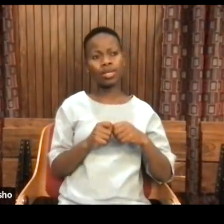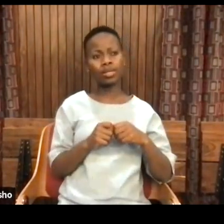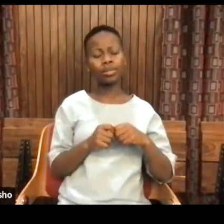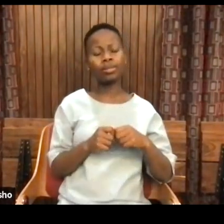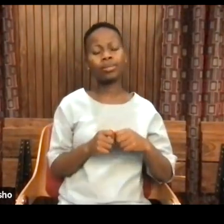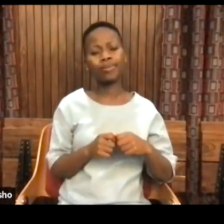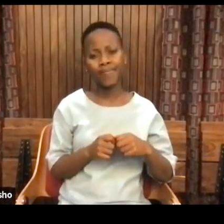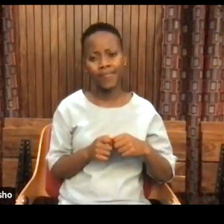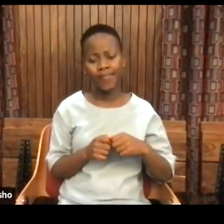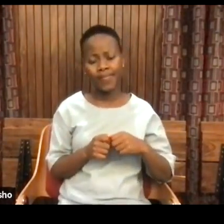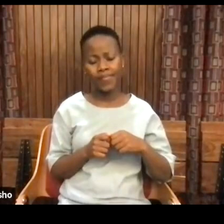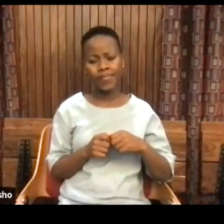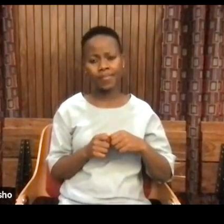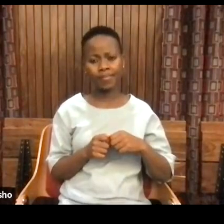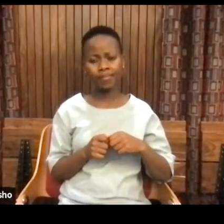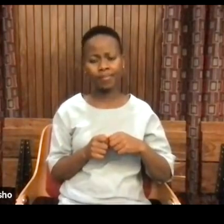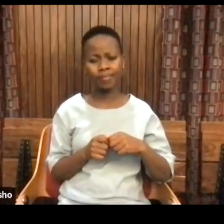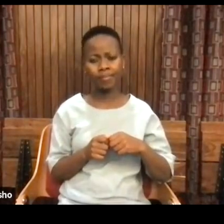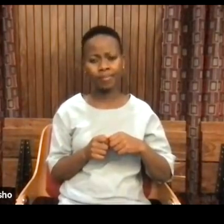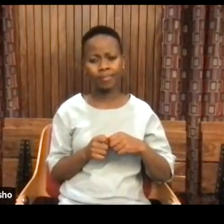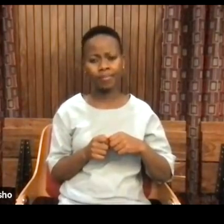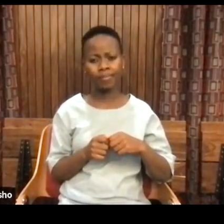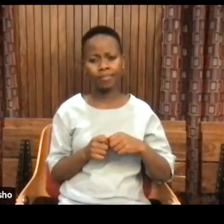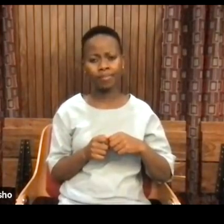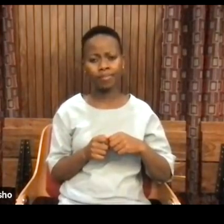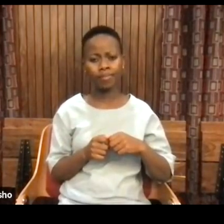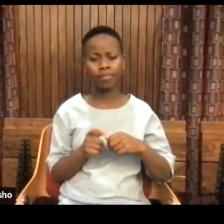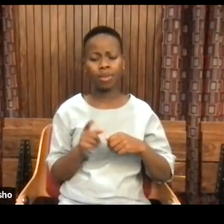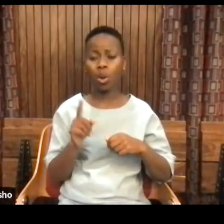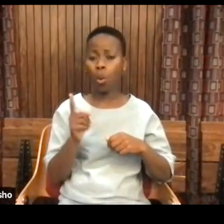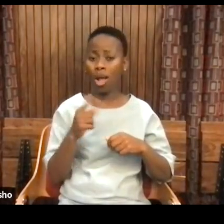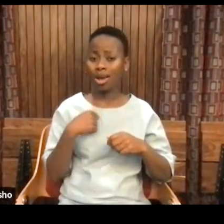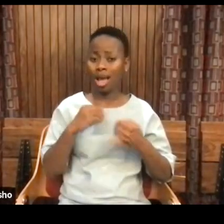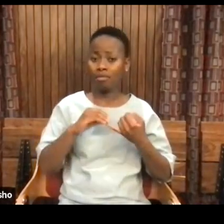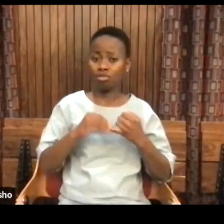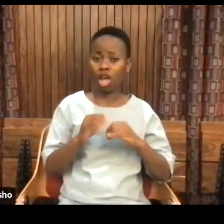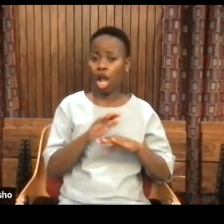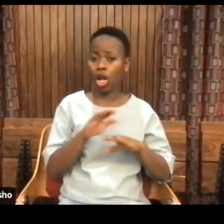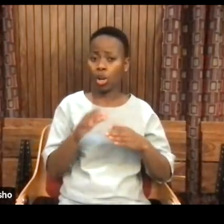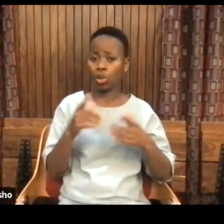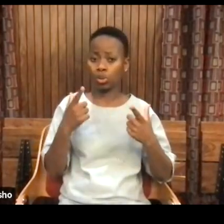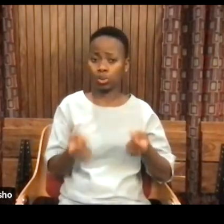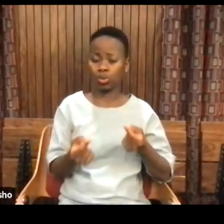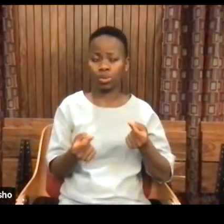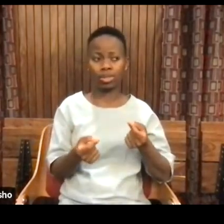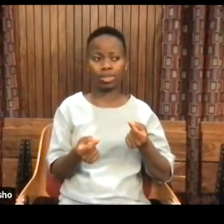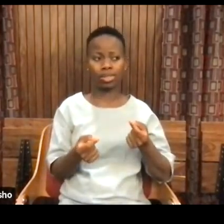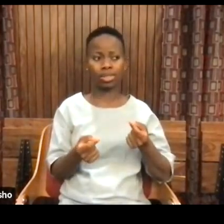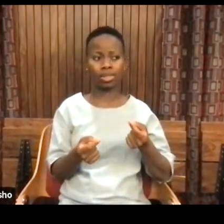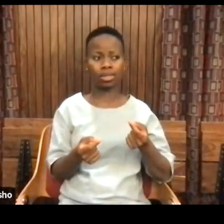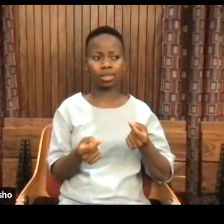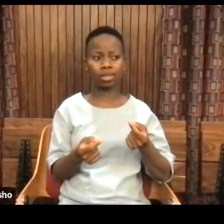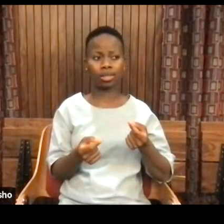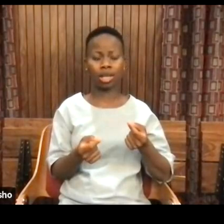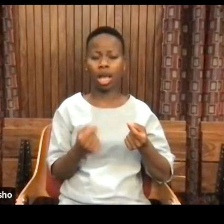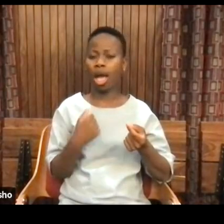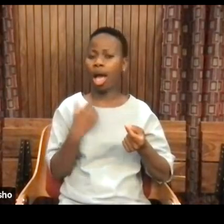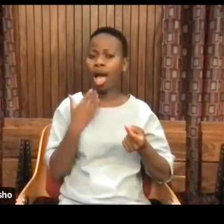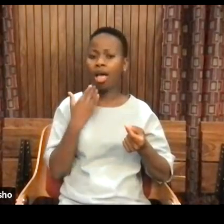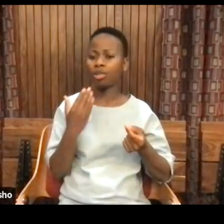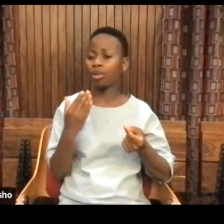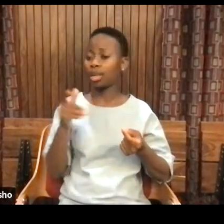often, and again, what I'm trying not to do is the ad hominem of attacking